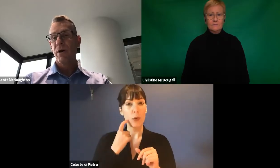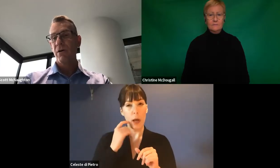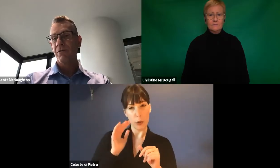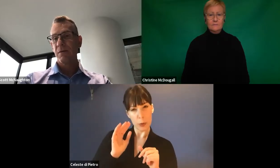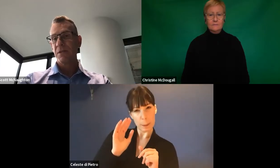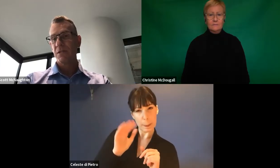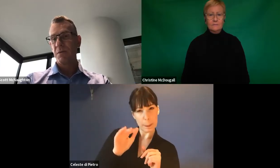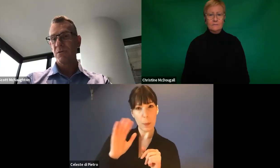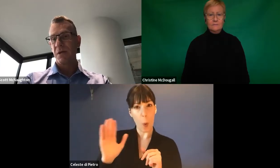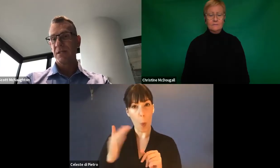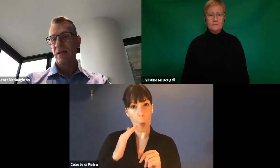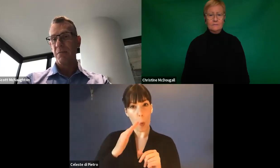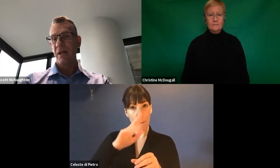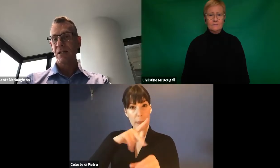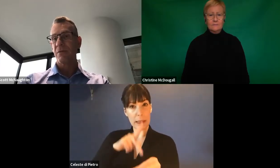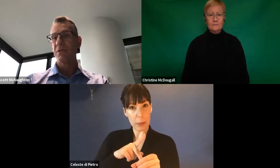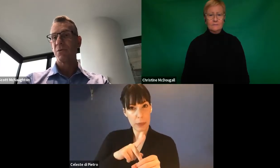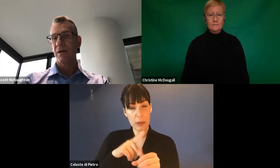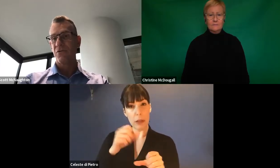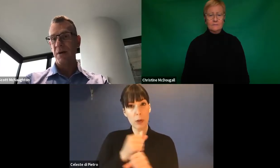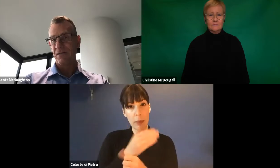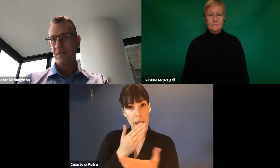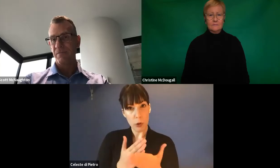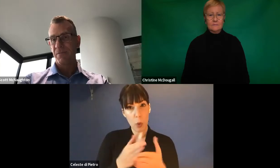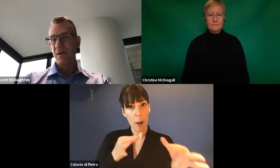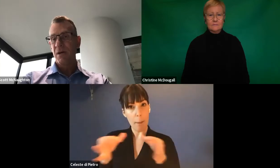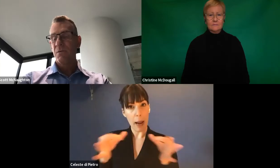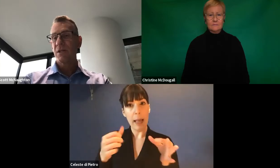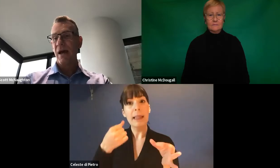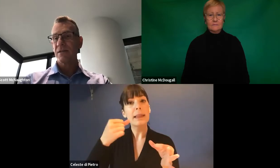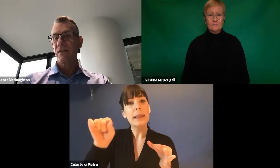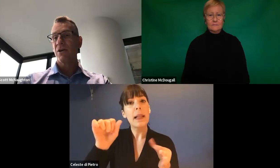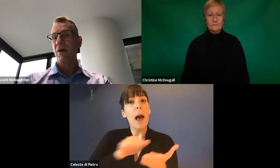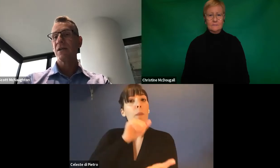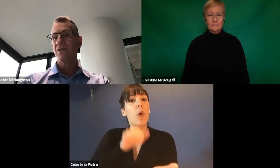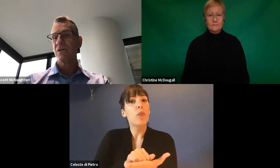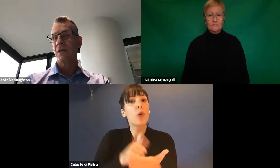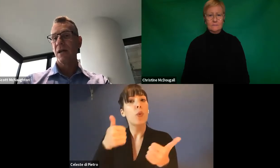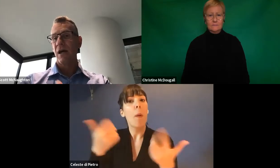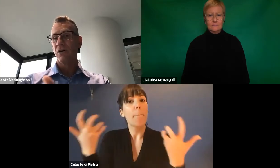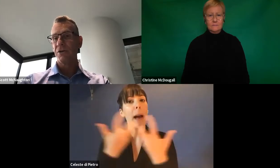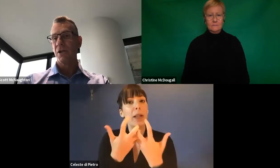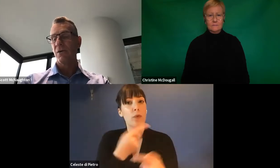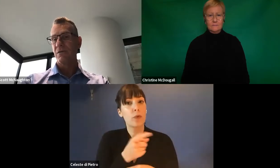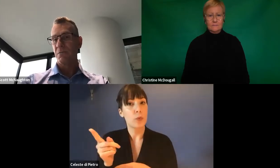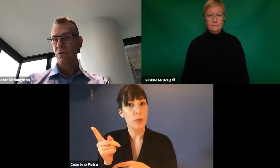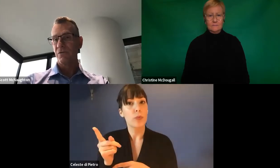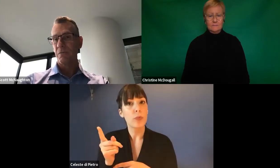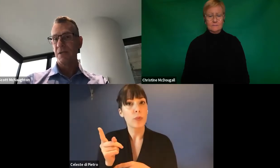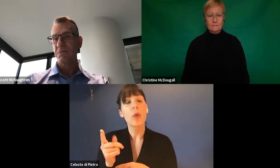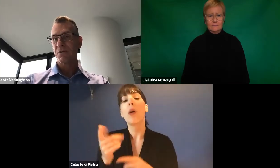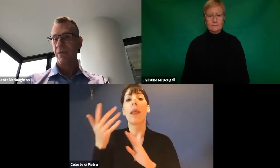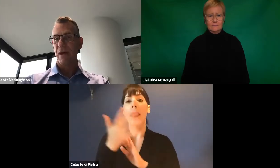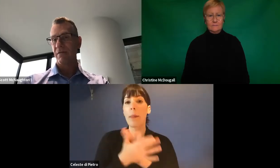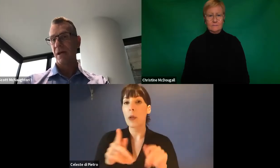we're offering participants to extend their plans for up to 24 months, which allows even greater certainty and continue supports